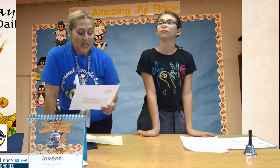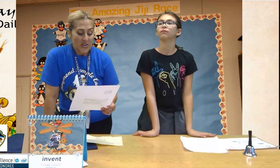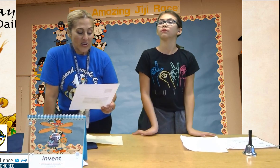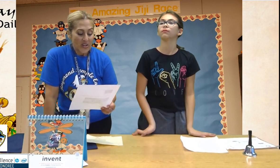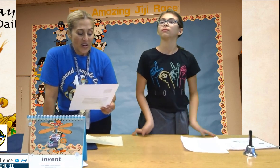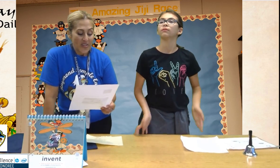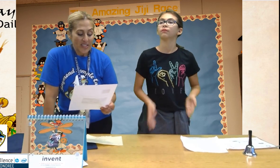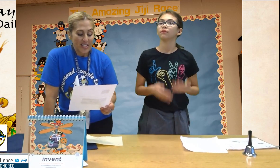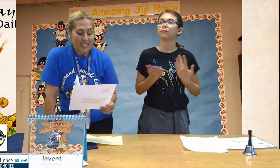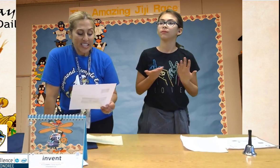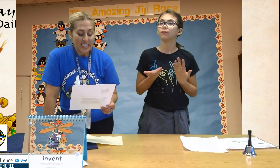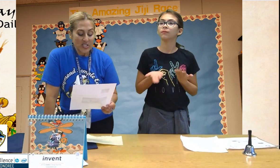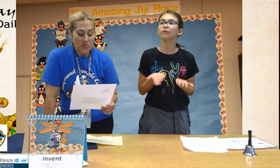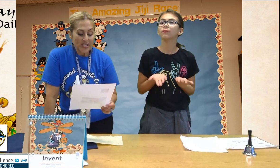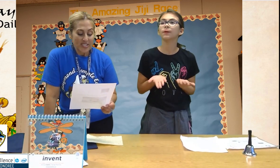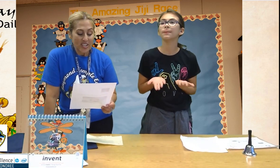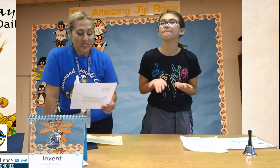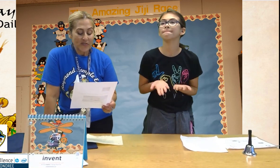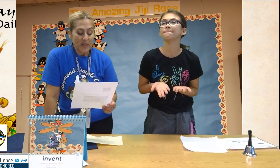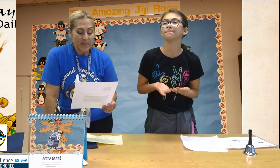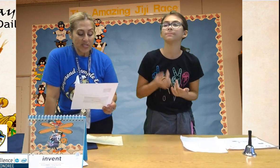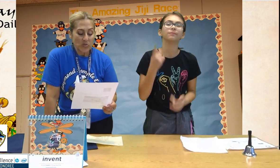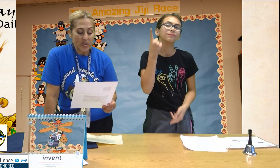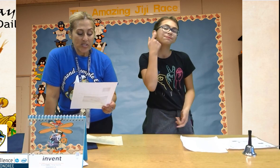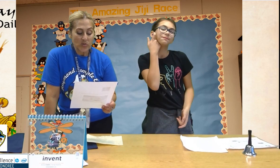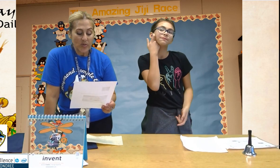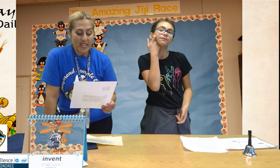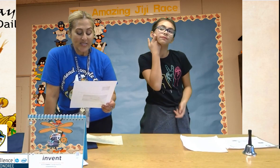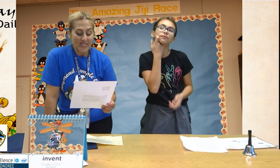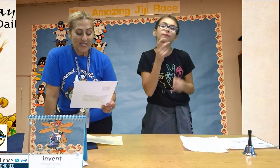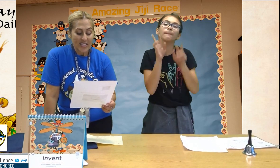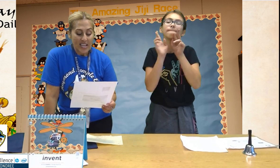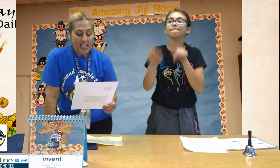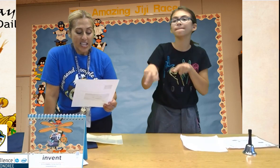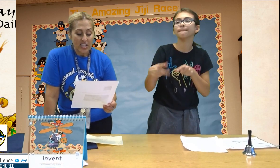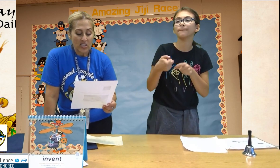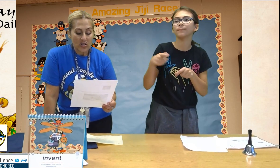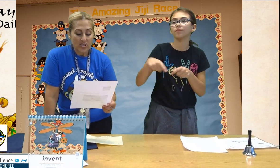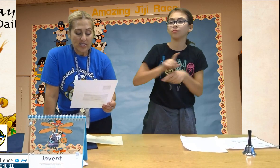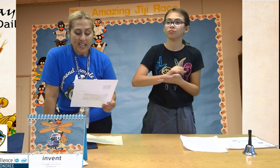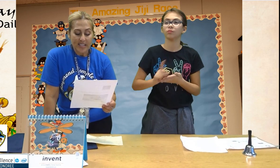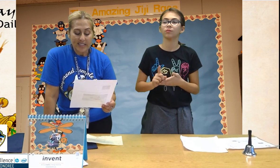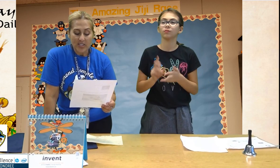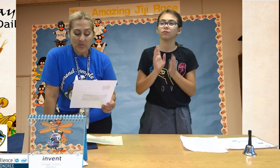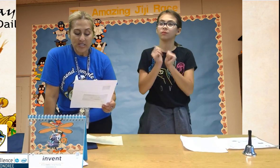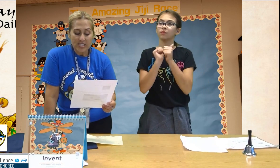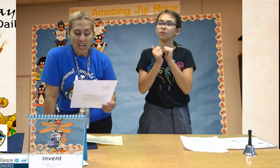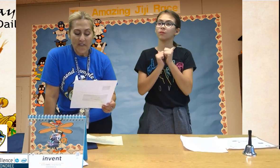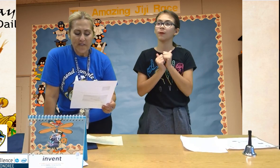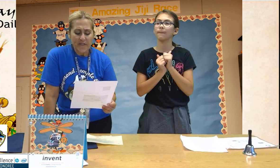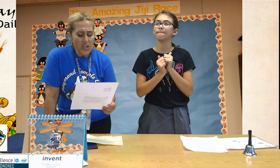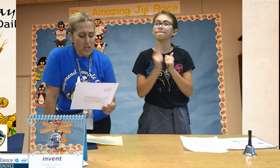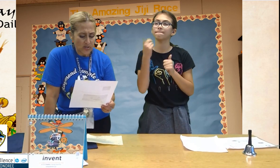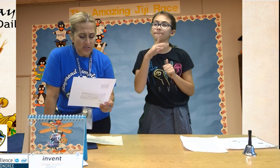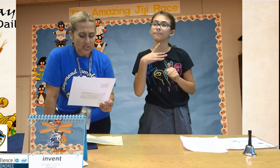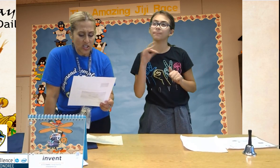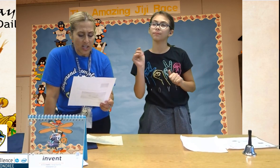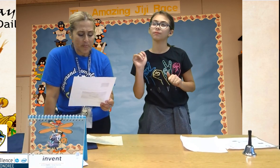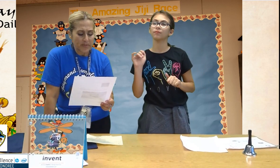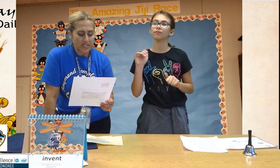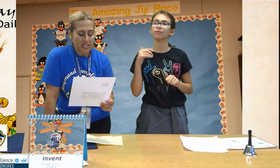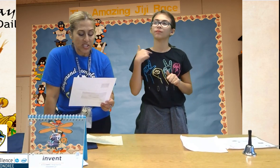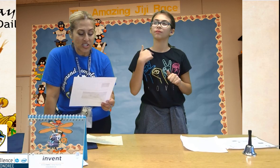Here are the latest results from this week's race. It looks like there is a fierce